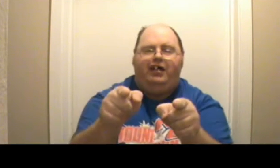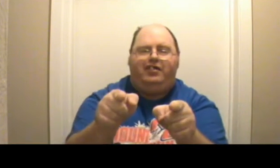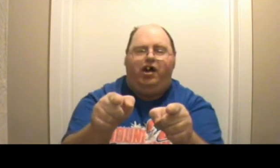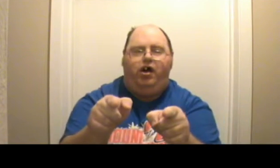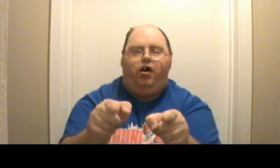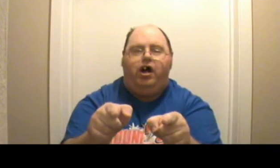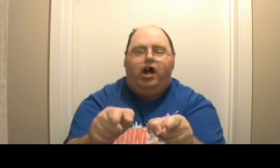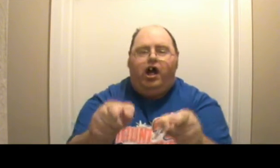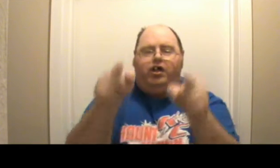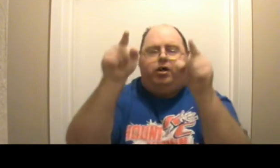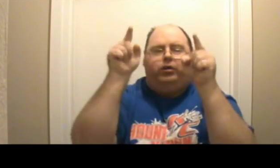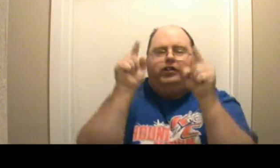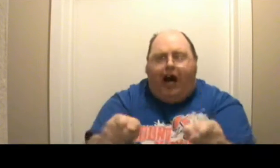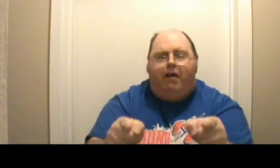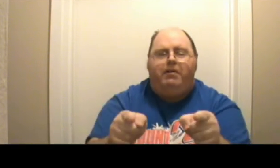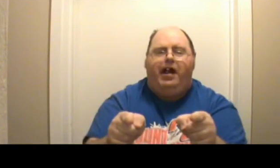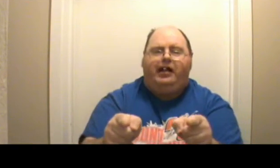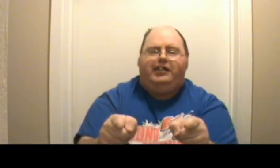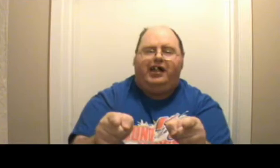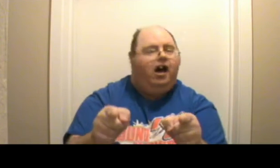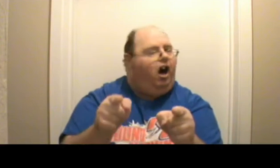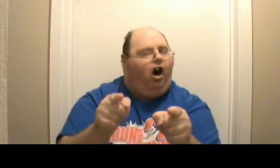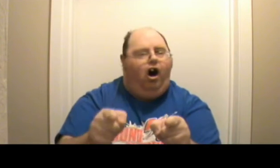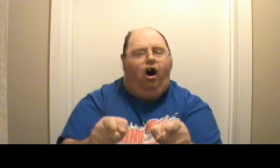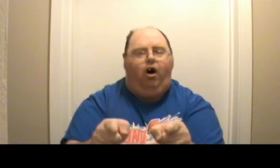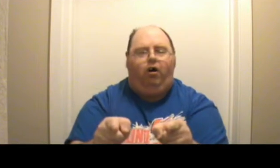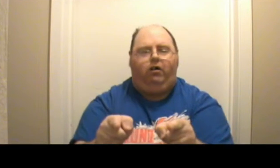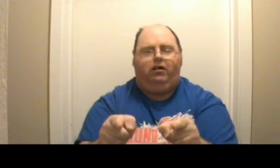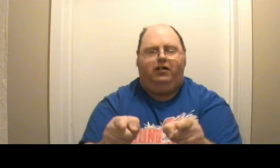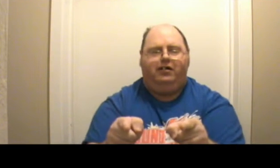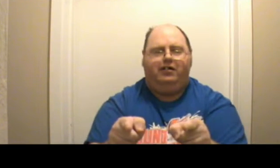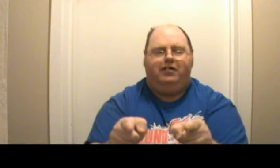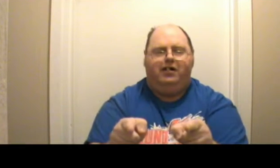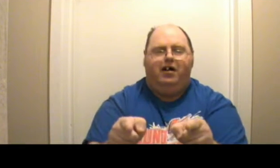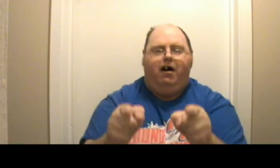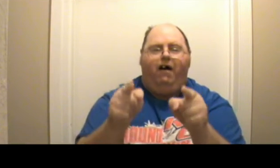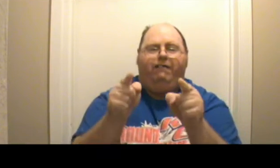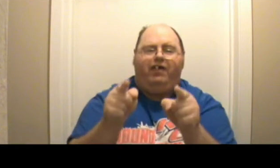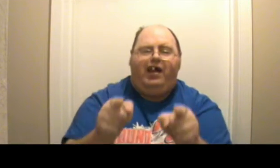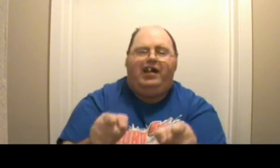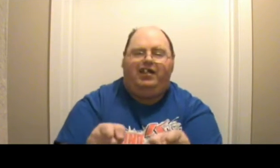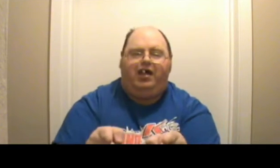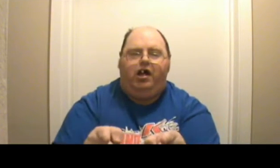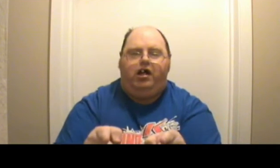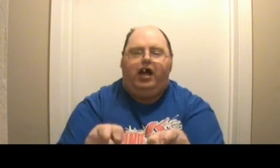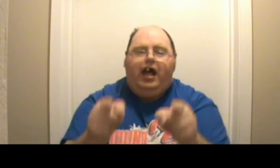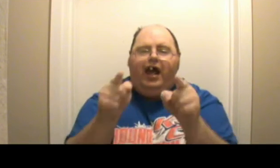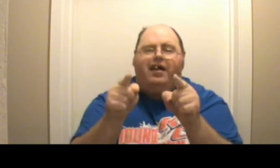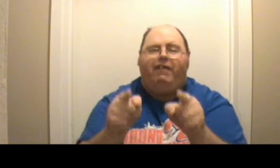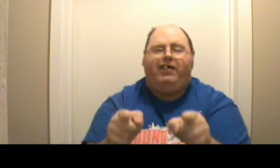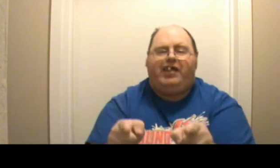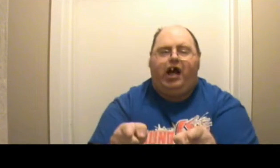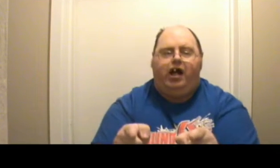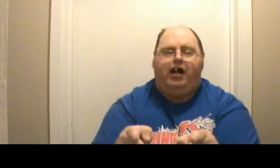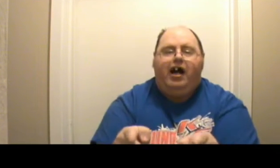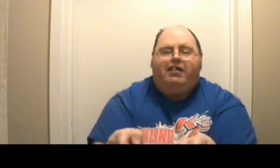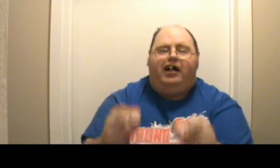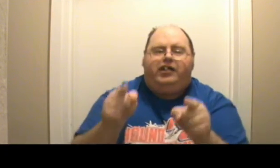out there and you dominate all of anything and everything that